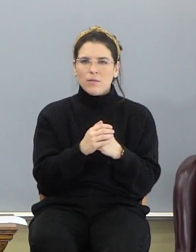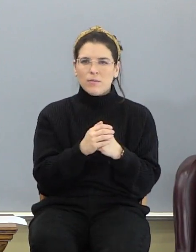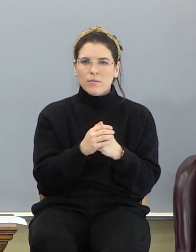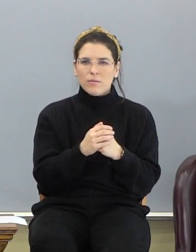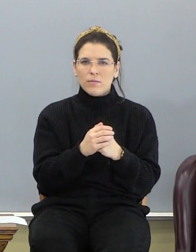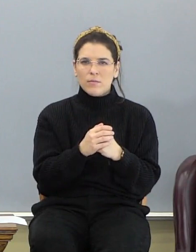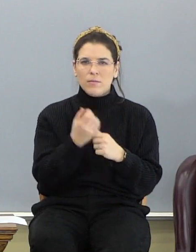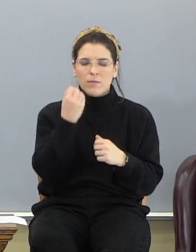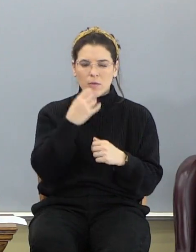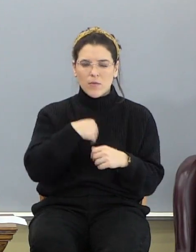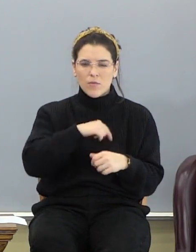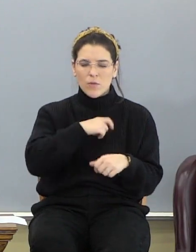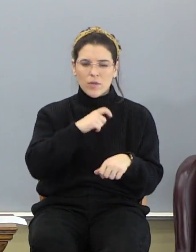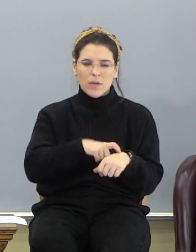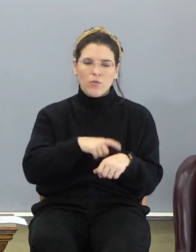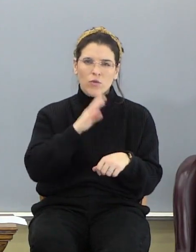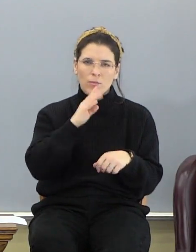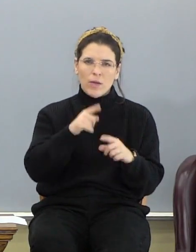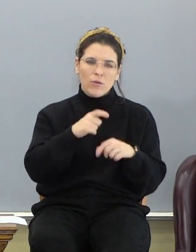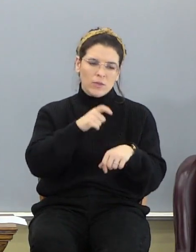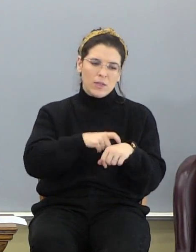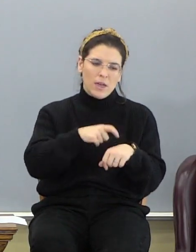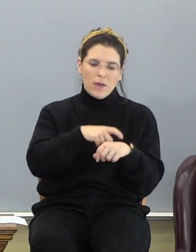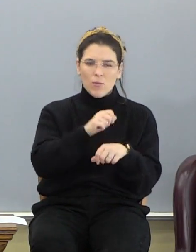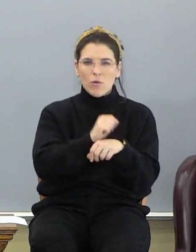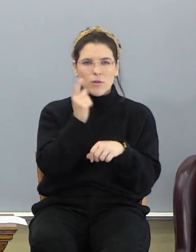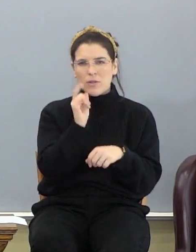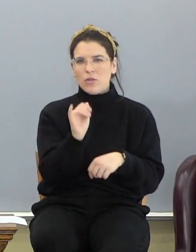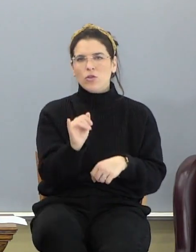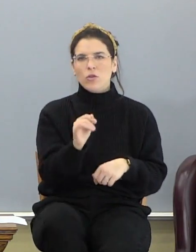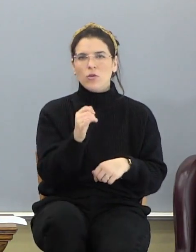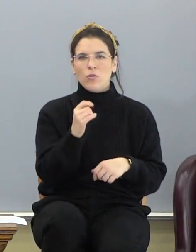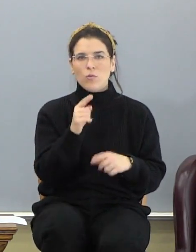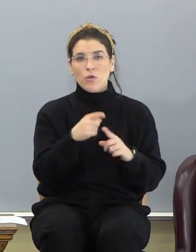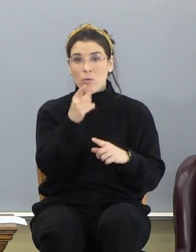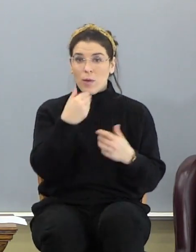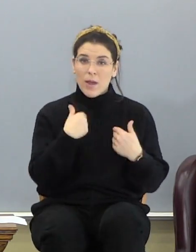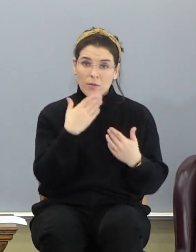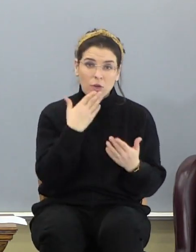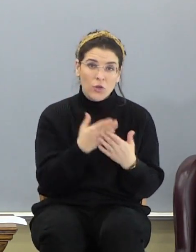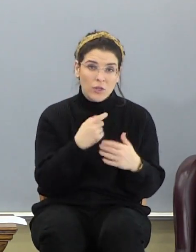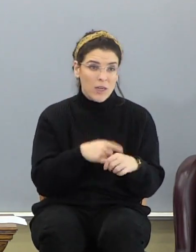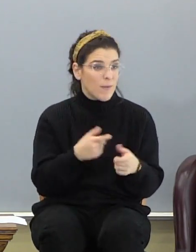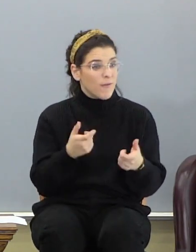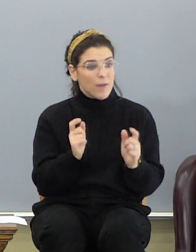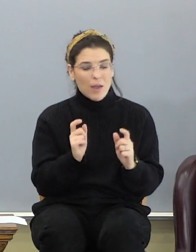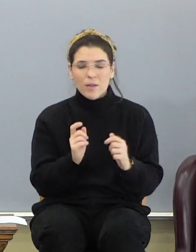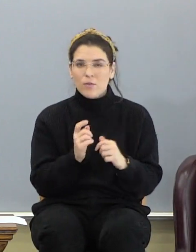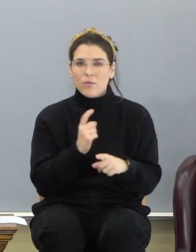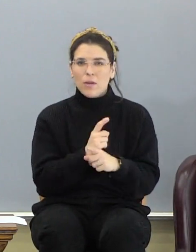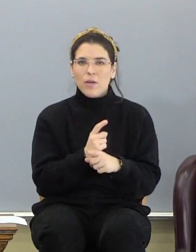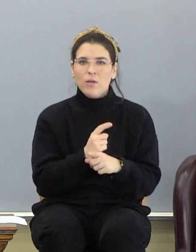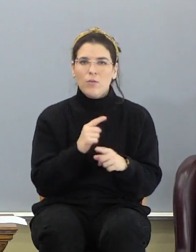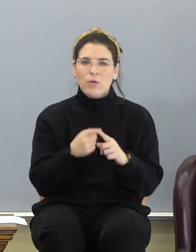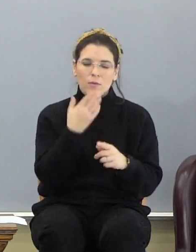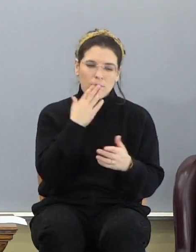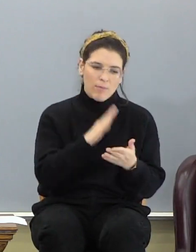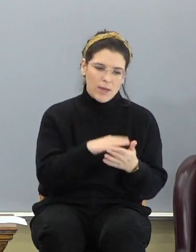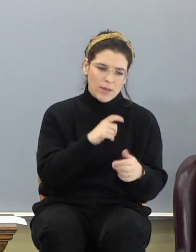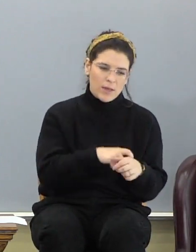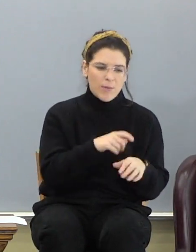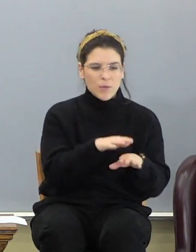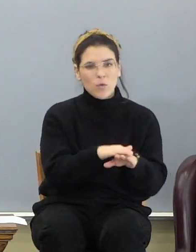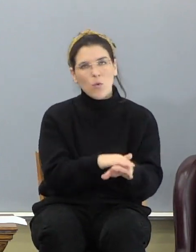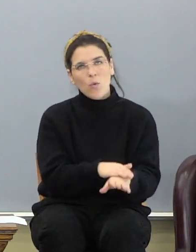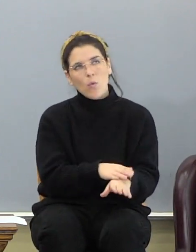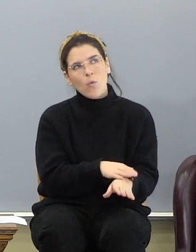If we had time, we could talk about how time works in eternity. You know when you're having a good time, how fast it goes? You know when you're having a bad time, it